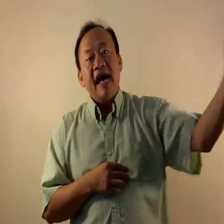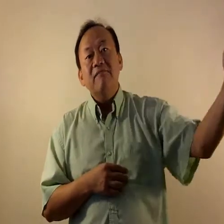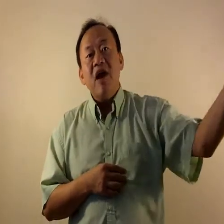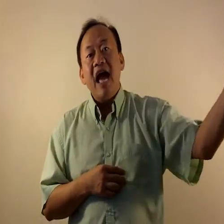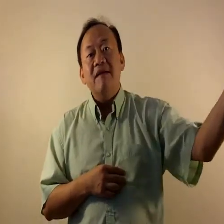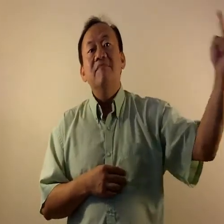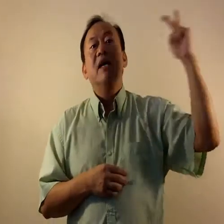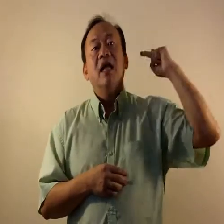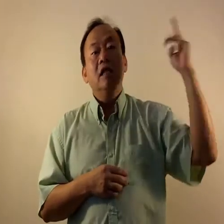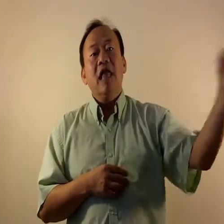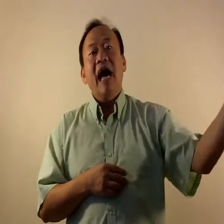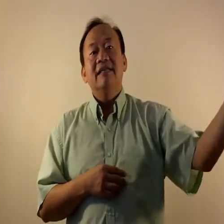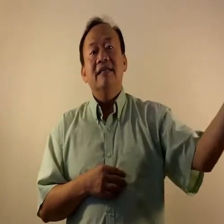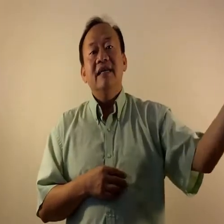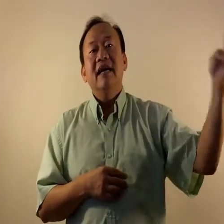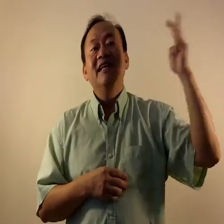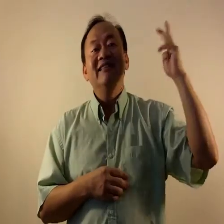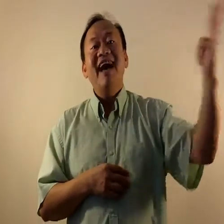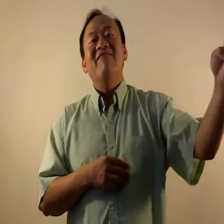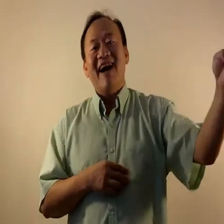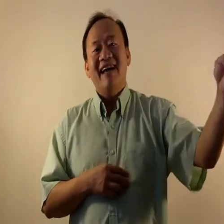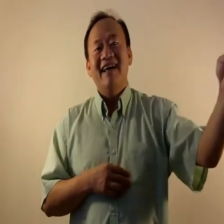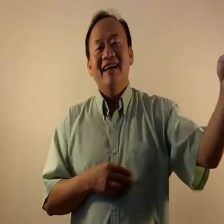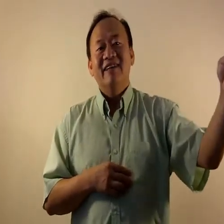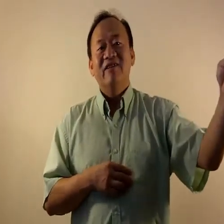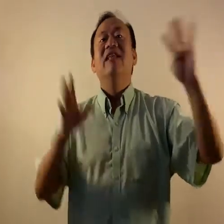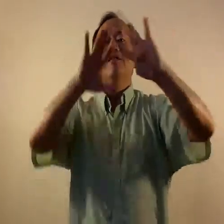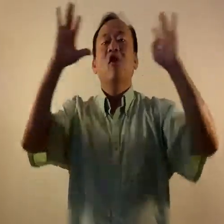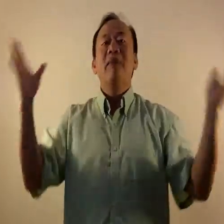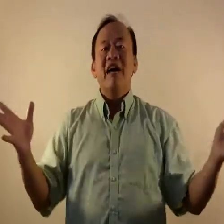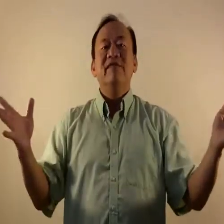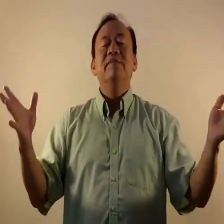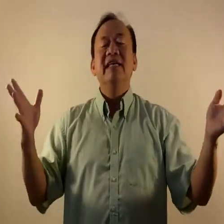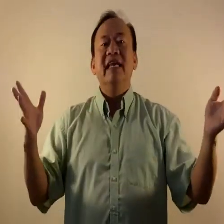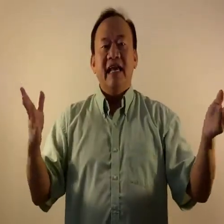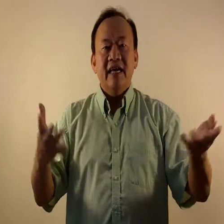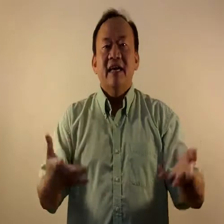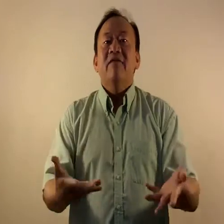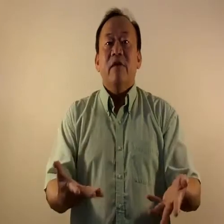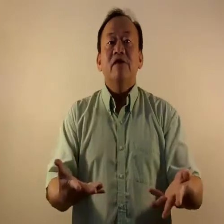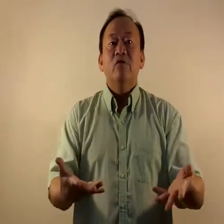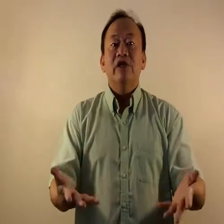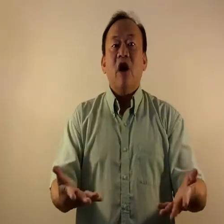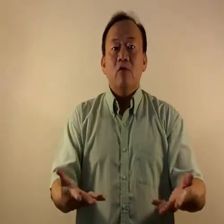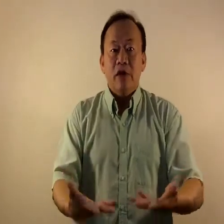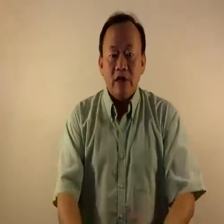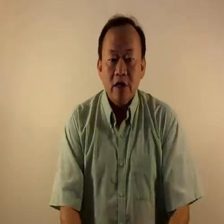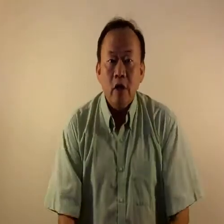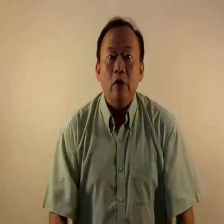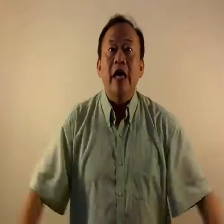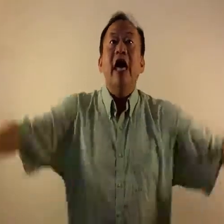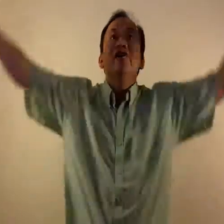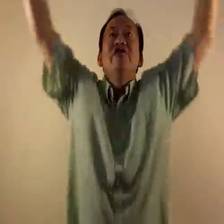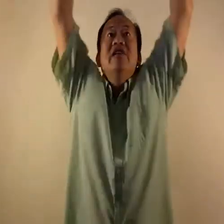Abraham, Lot, and Tara. So let's go back from the beginning. First we start with creation,